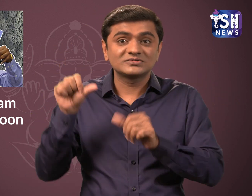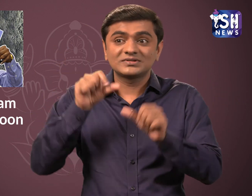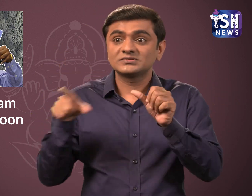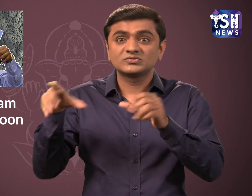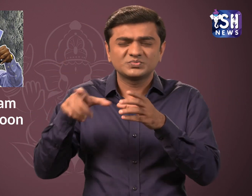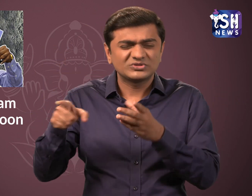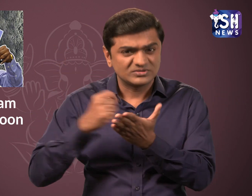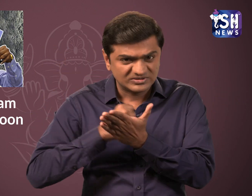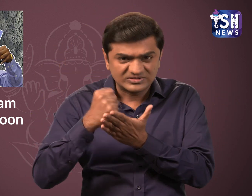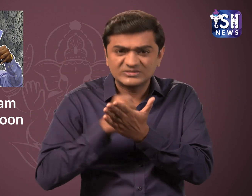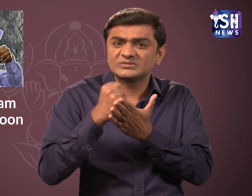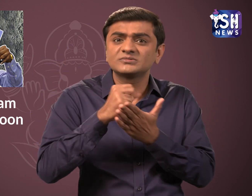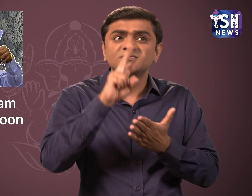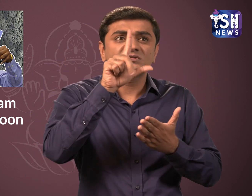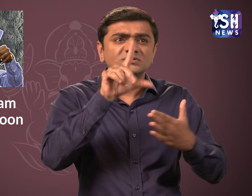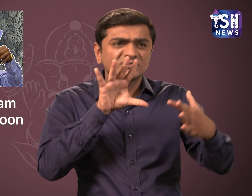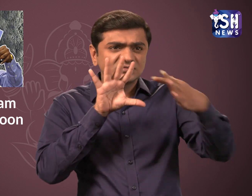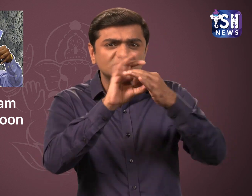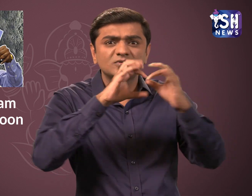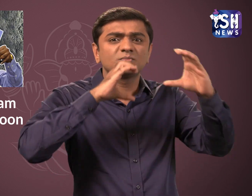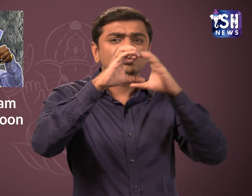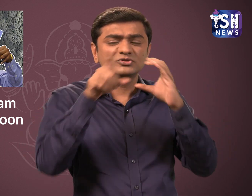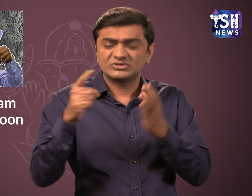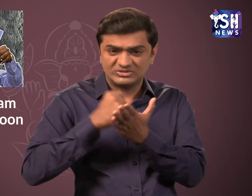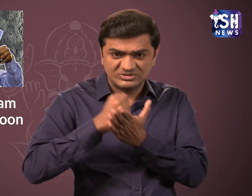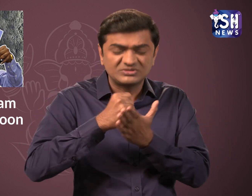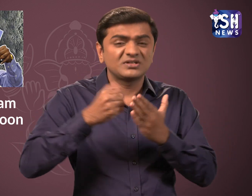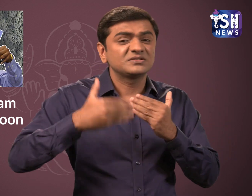ISRO is trying to re-establish communication with the lander.